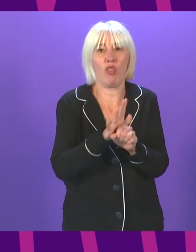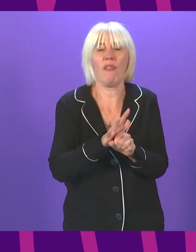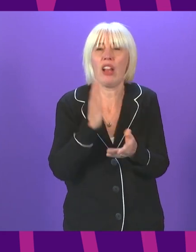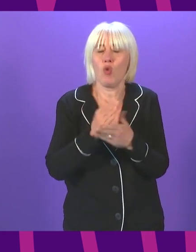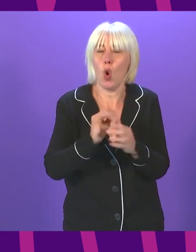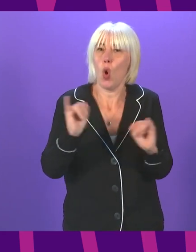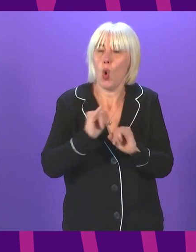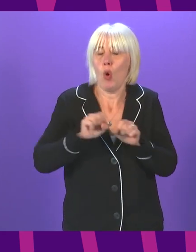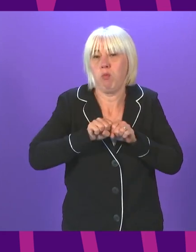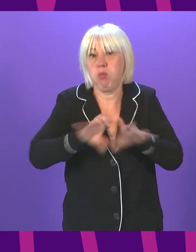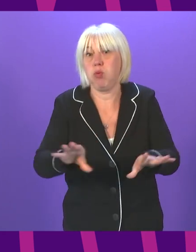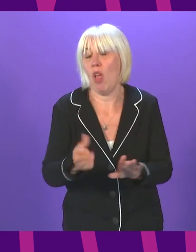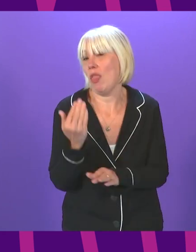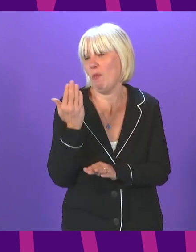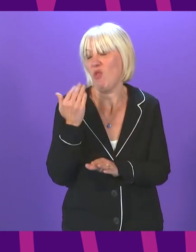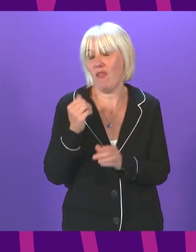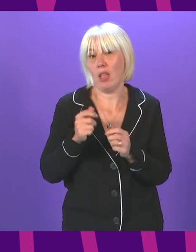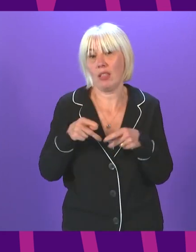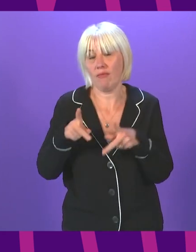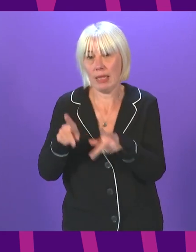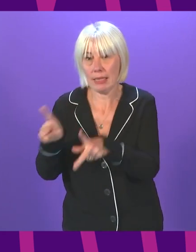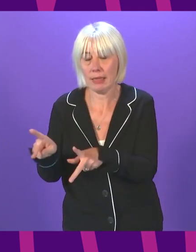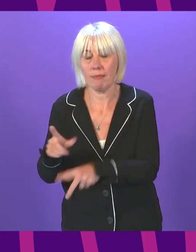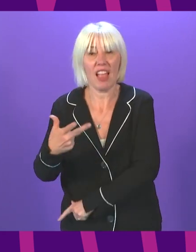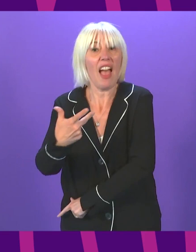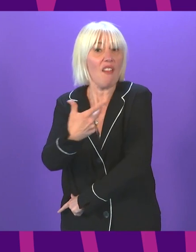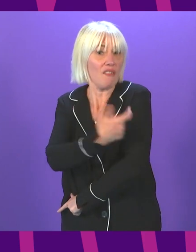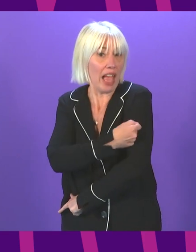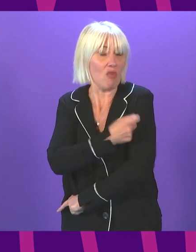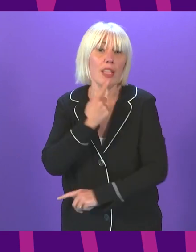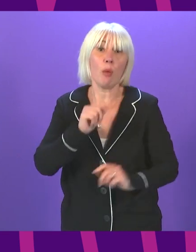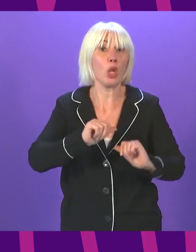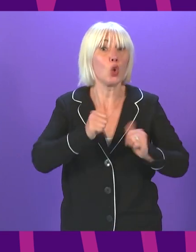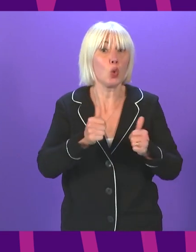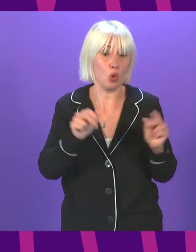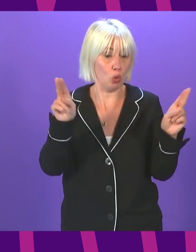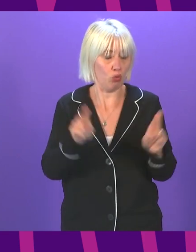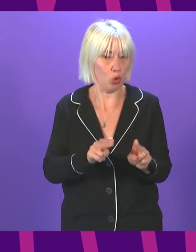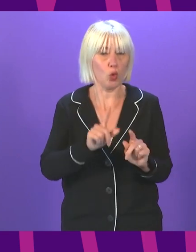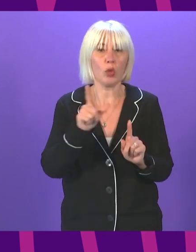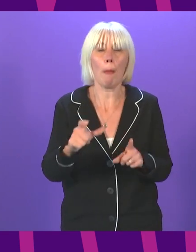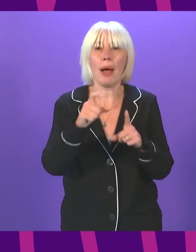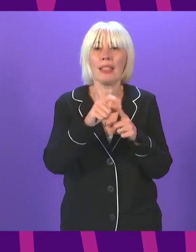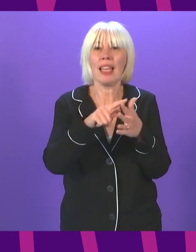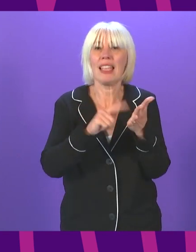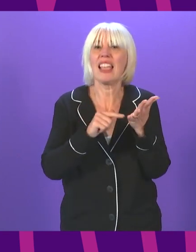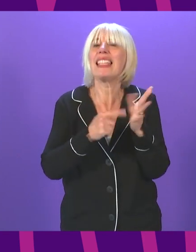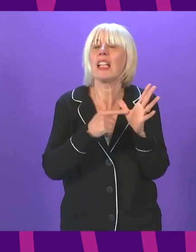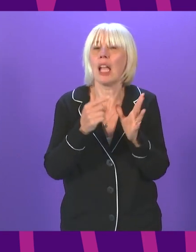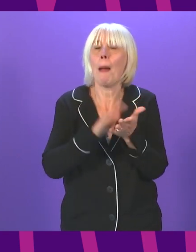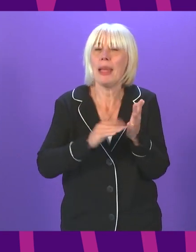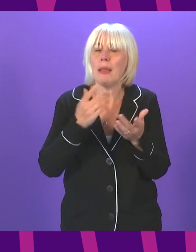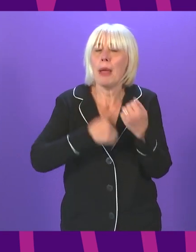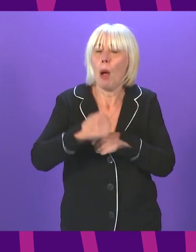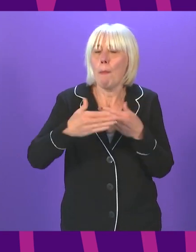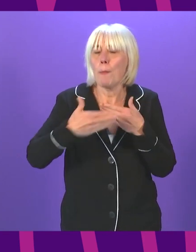Just as vaccines have changed the game for us in a very good way, Delta has changed it in a very challenging way, and that has been